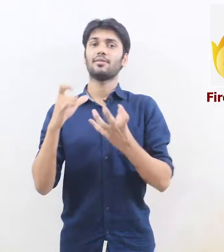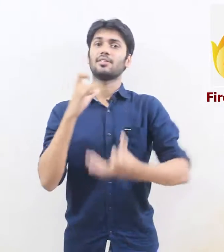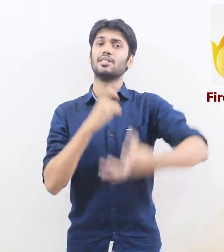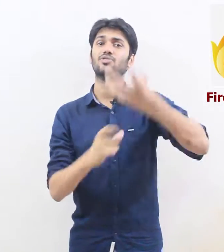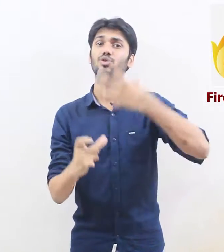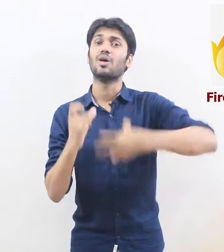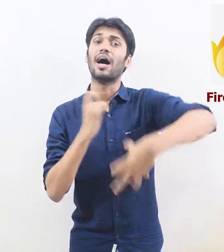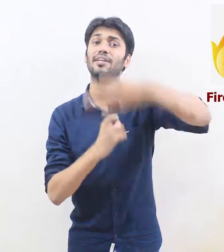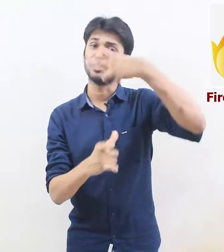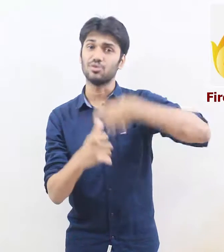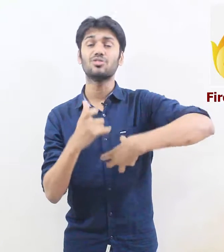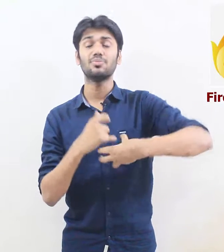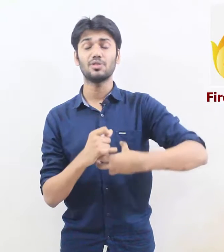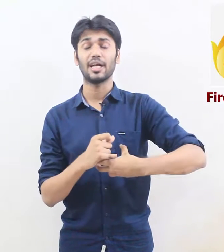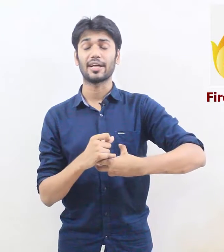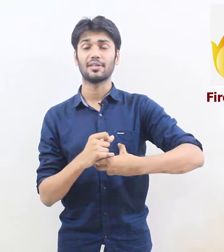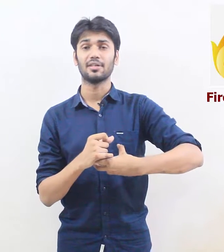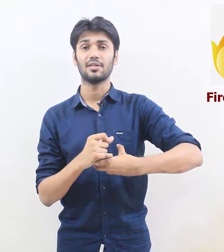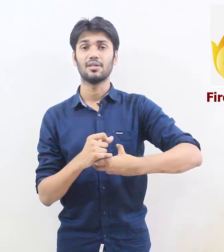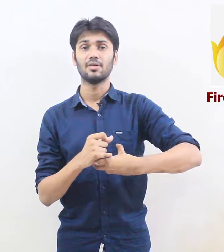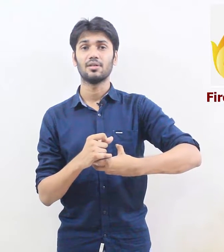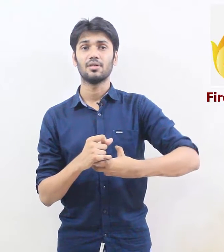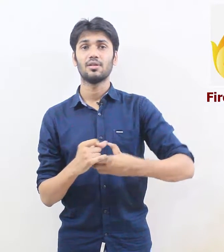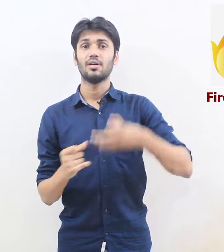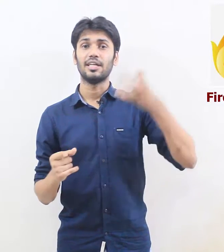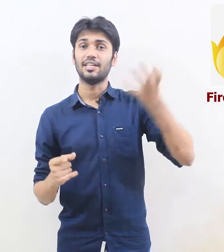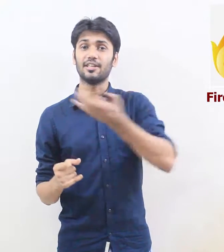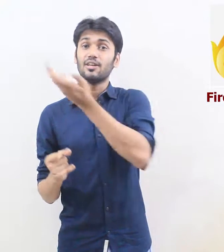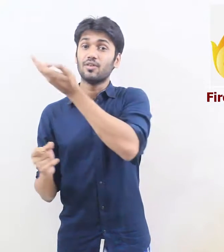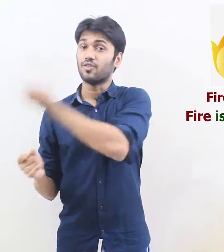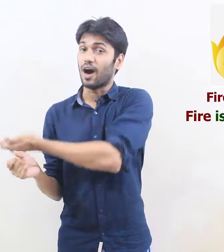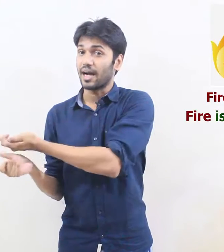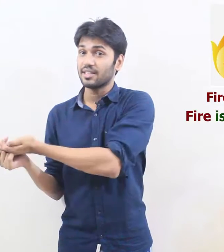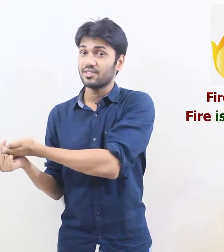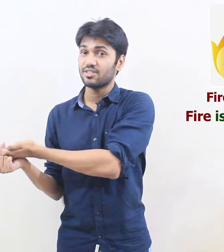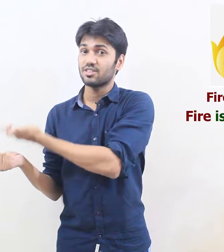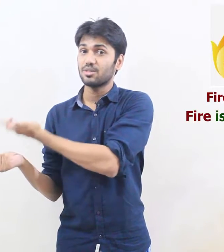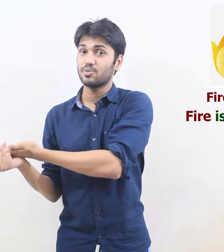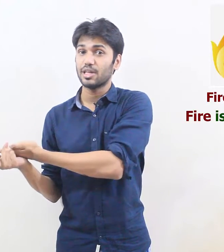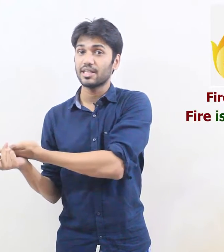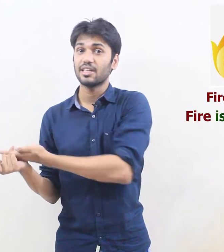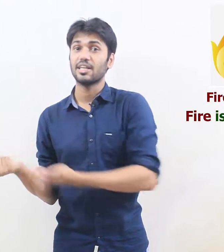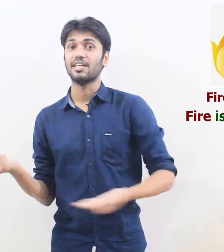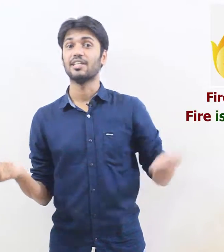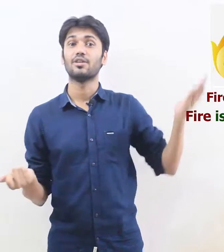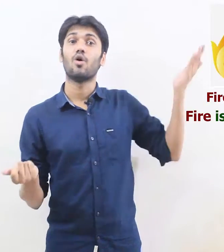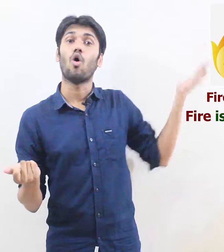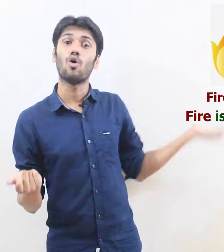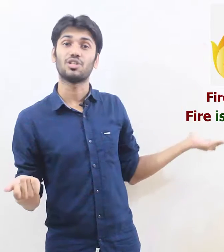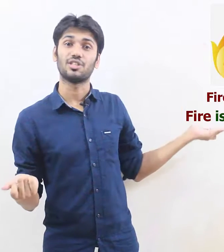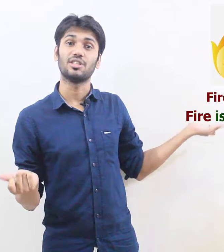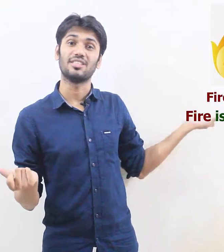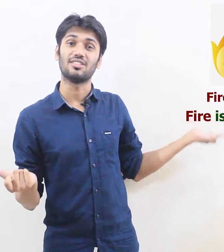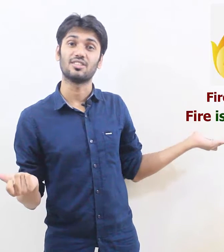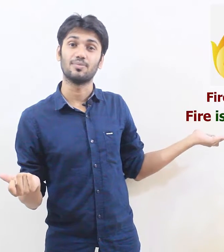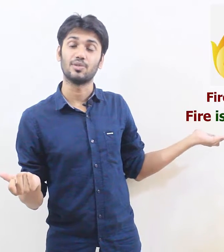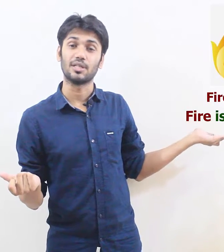gives you a new subject here fire is the subject here water is the subject